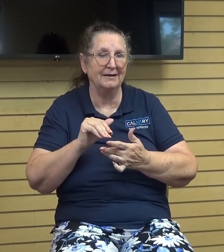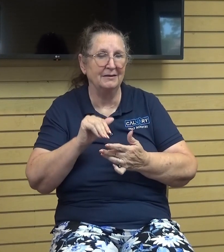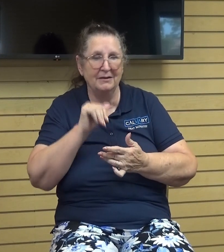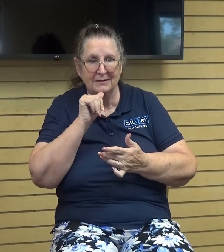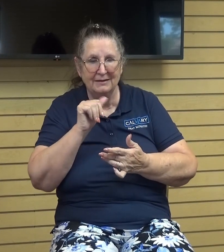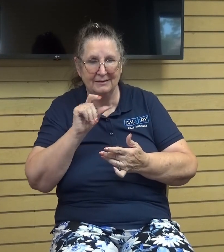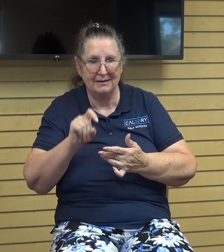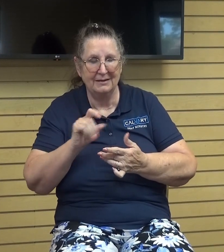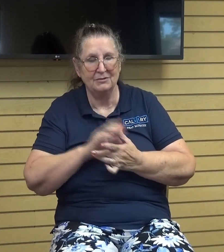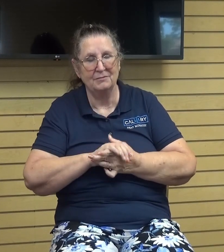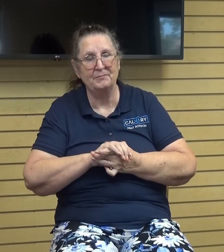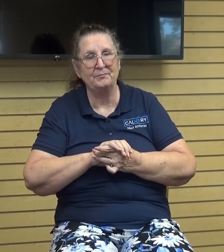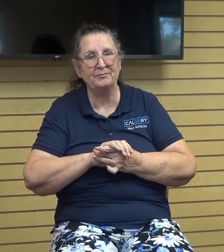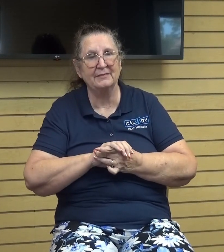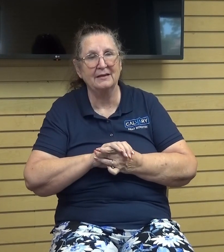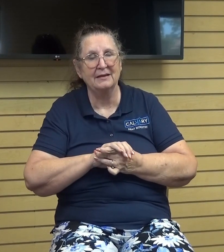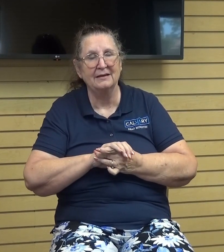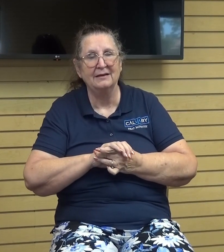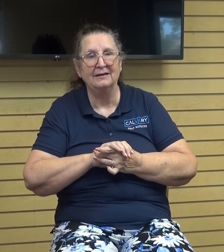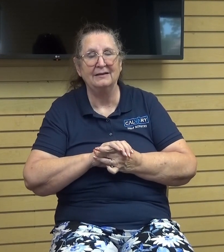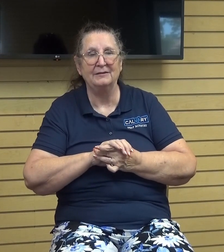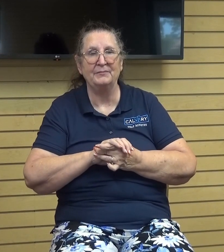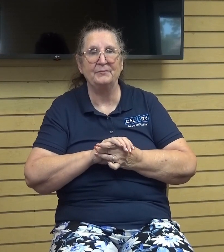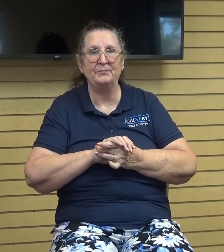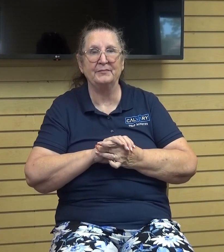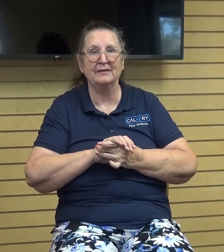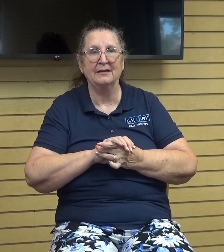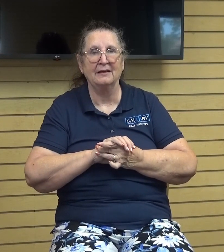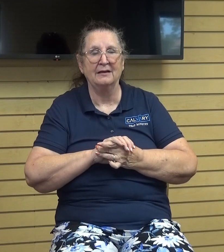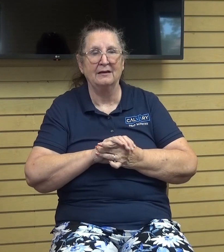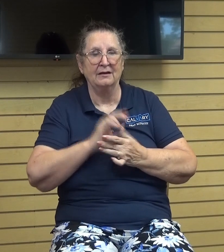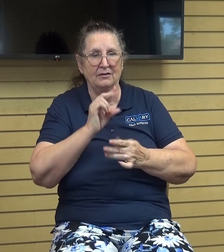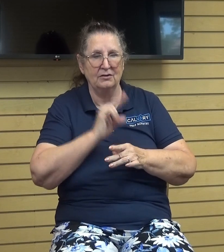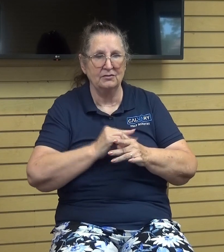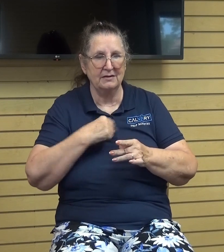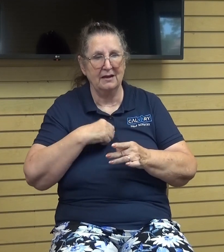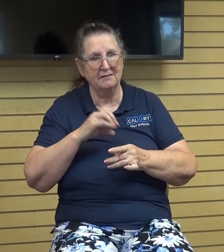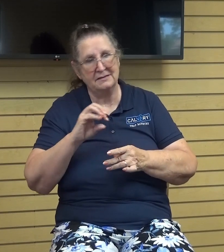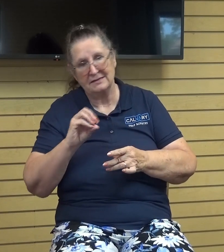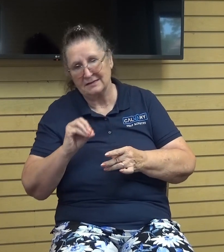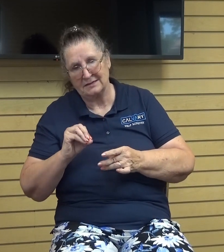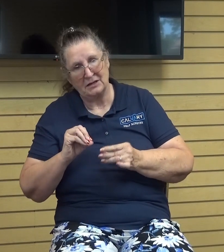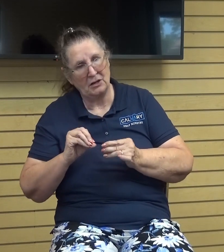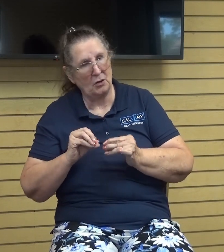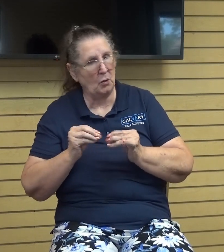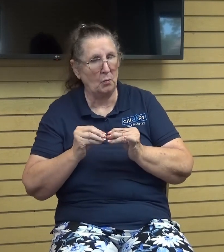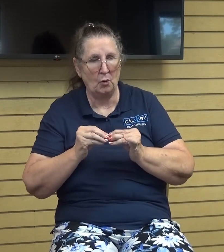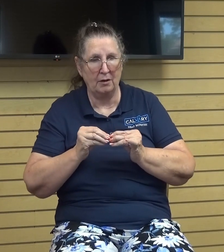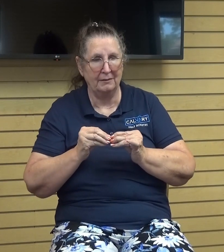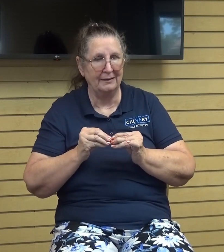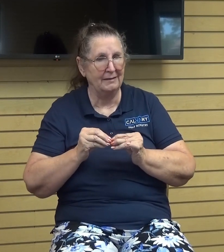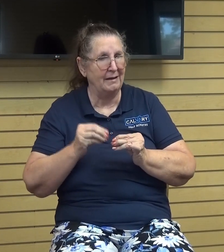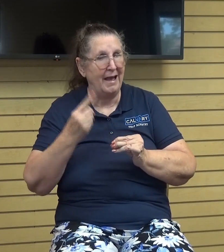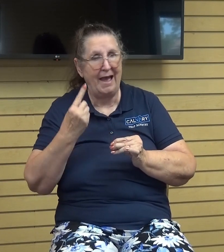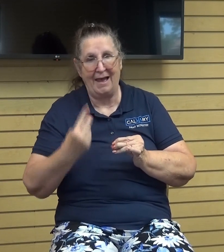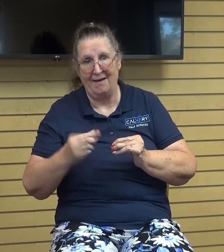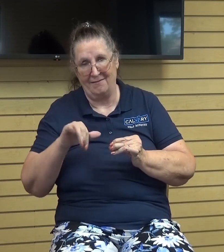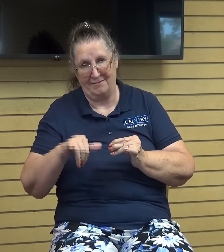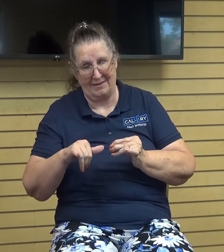of people and you know we're used to having 60 or more and we had half that so we just we didn't think